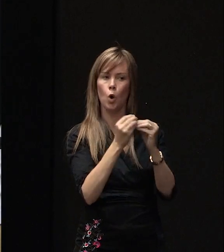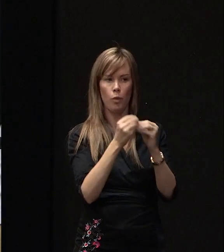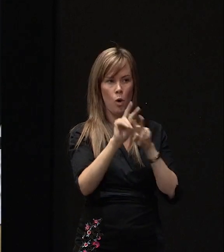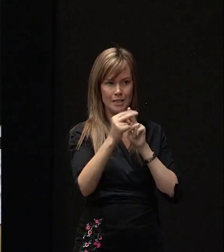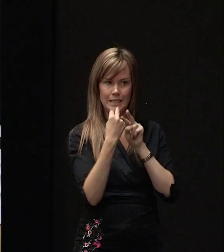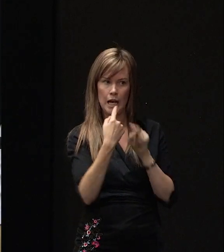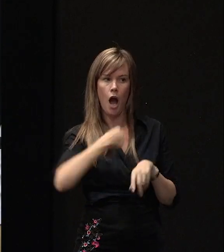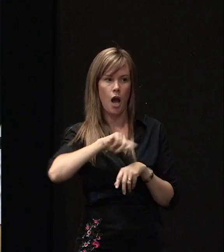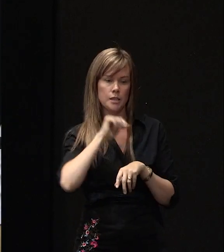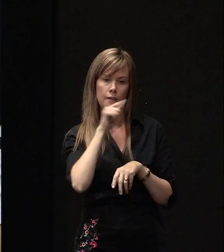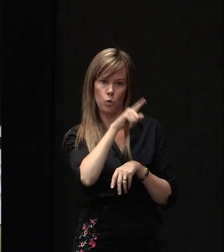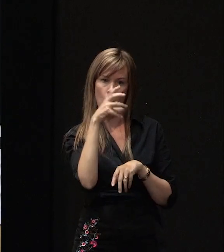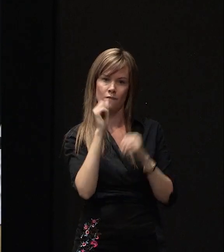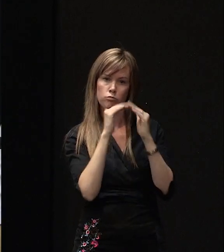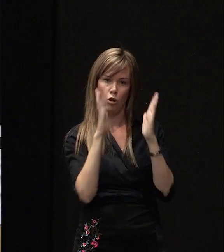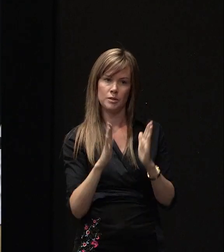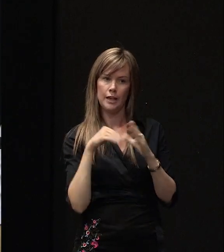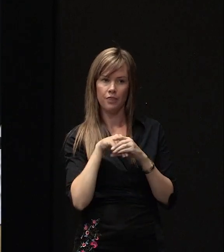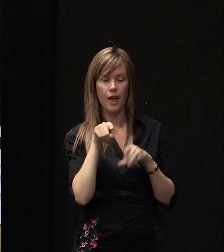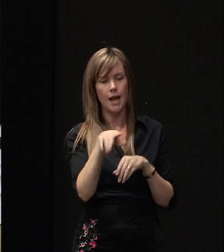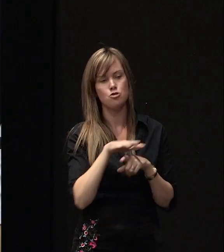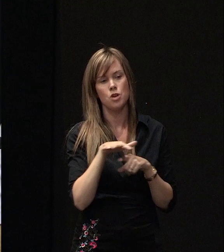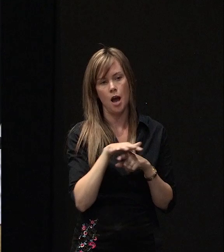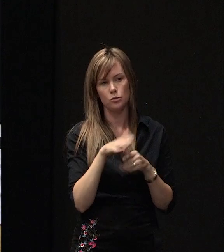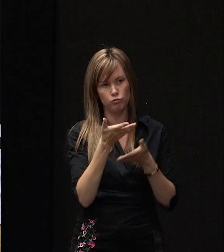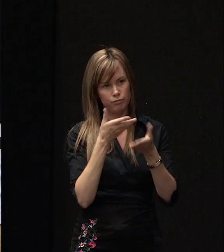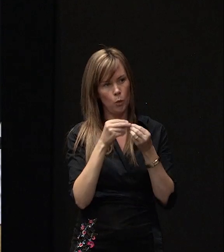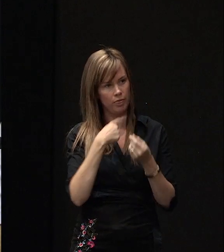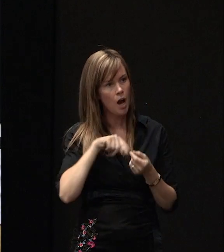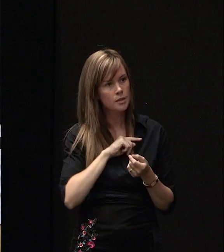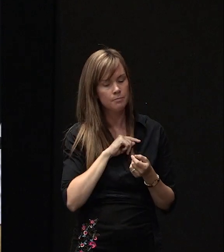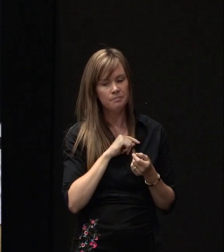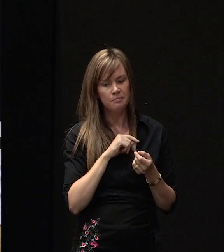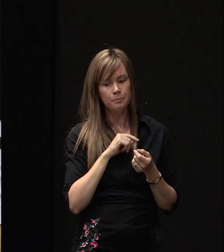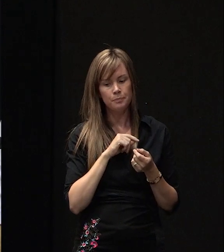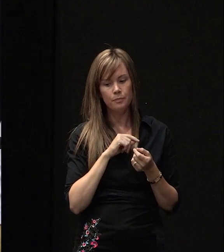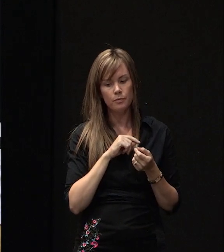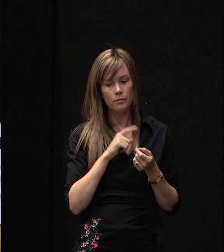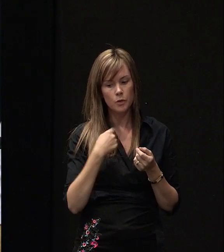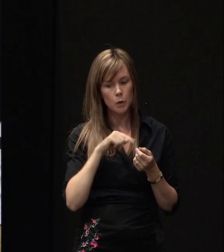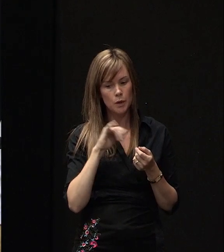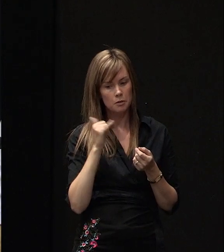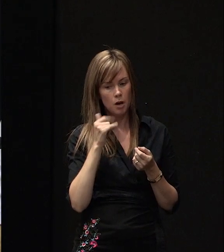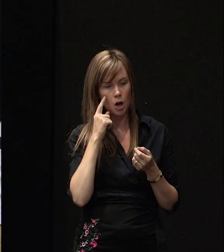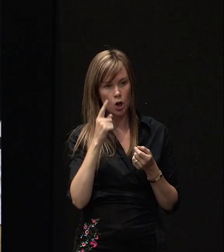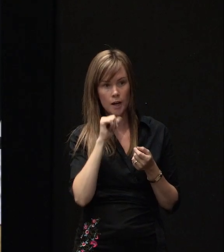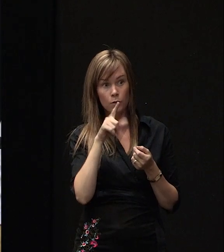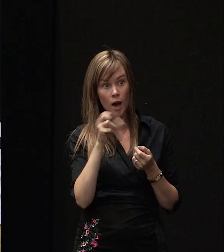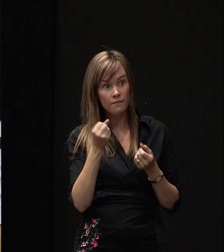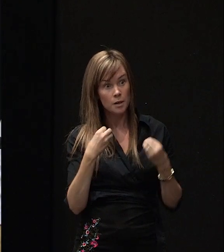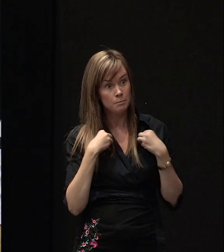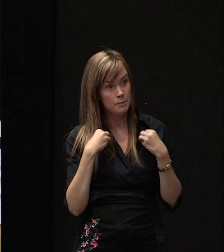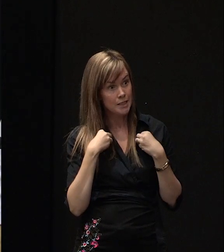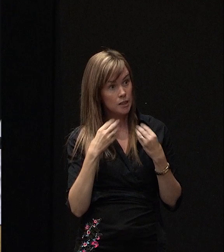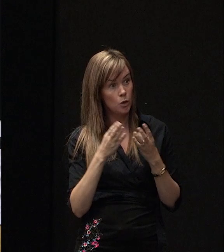you do have properties that fall into those categories. We may look at whether you have existing business with us already